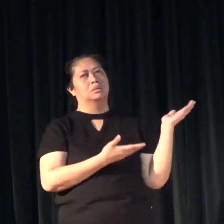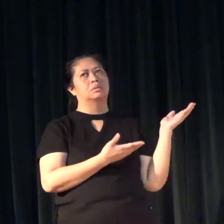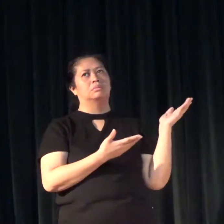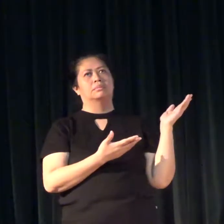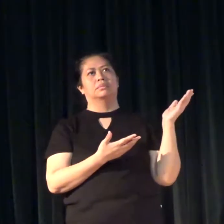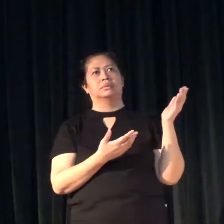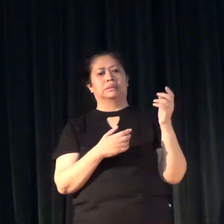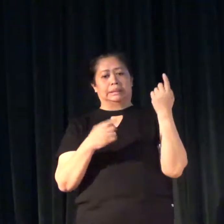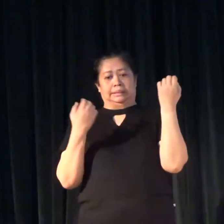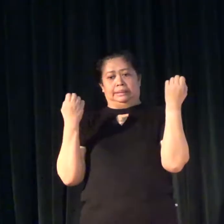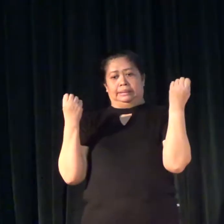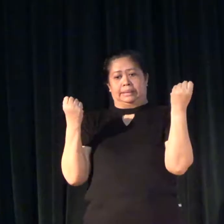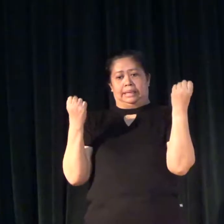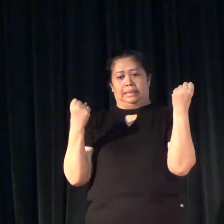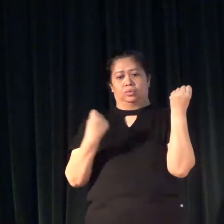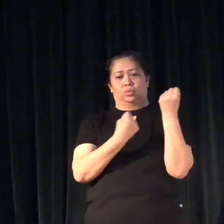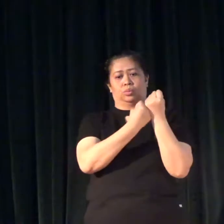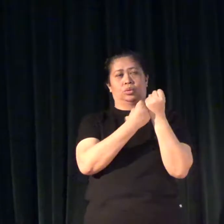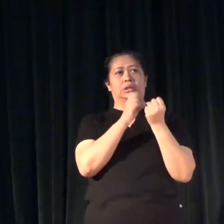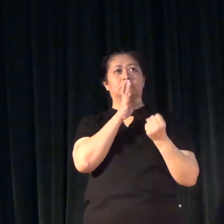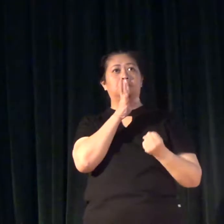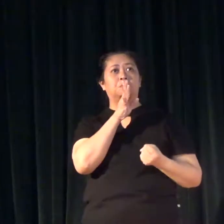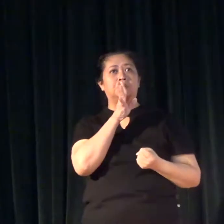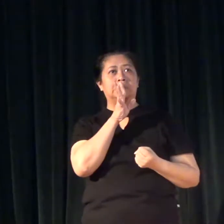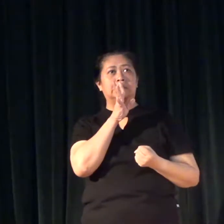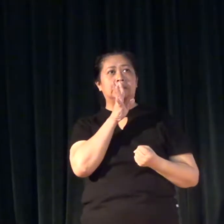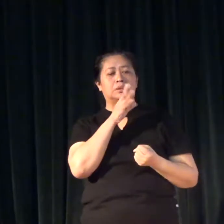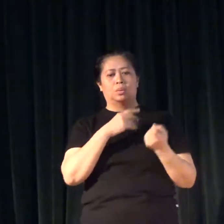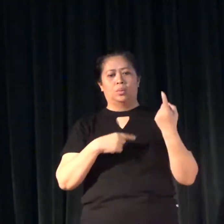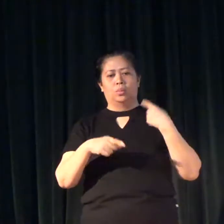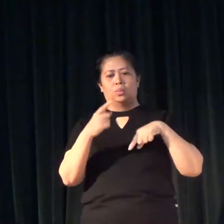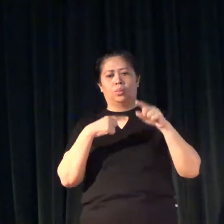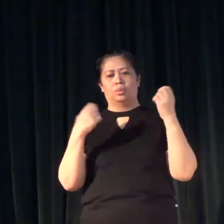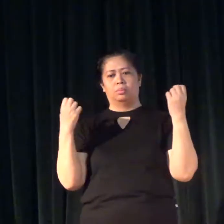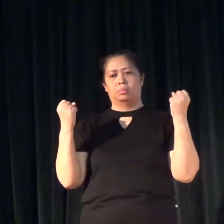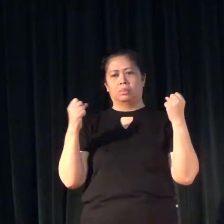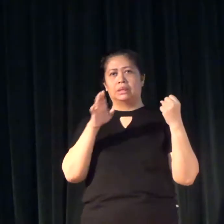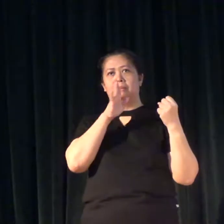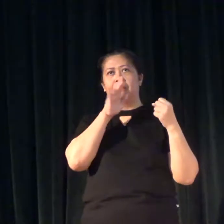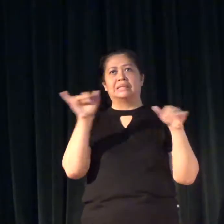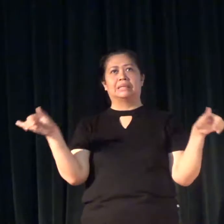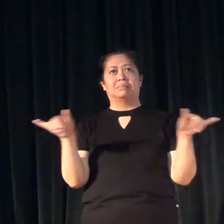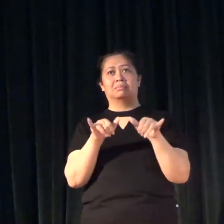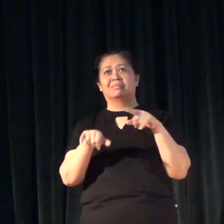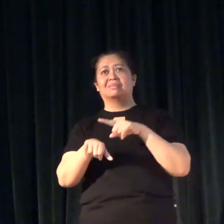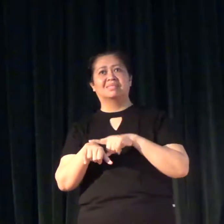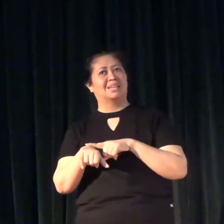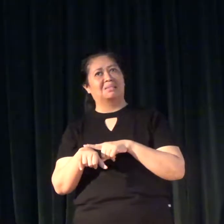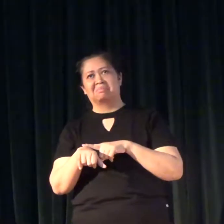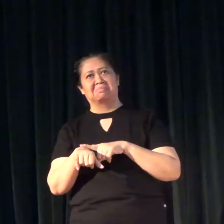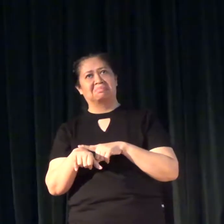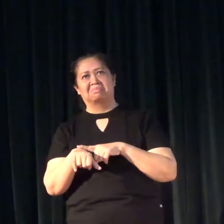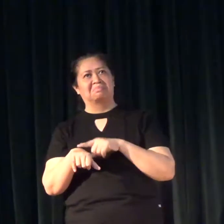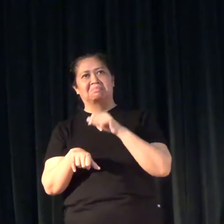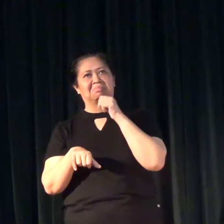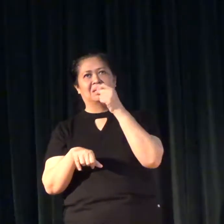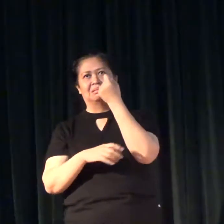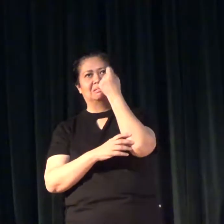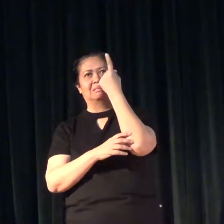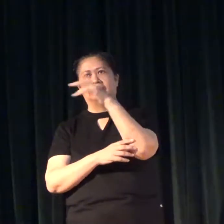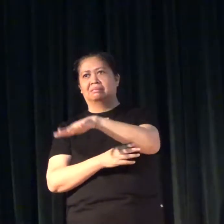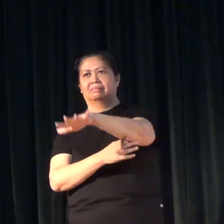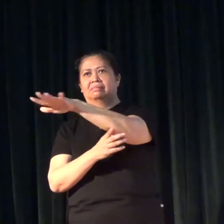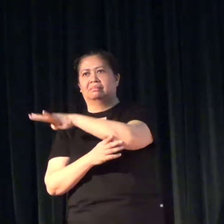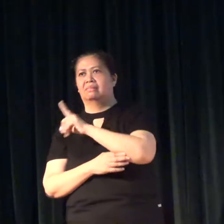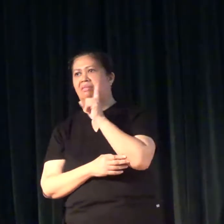signing supported speech or signing and speaking at the same time is not comprehensible